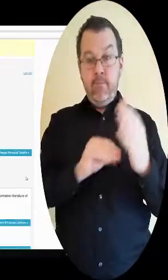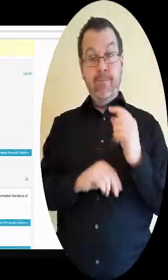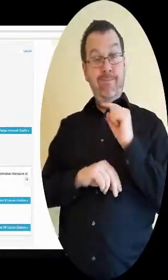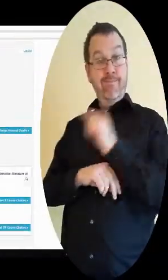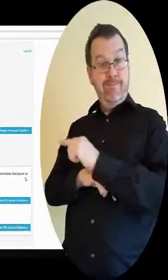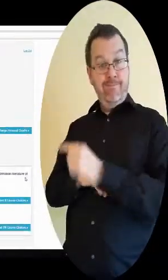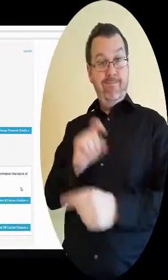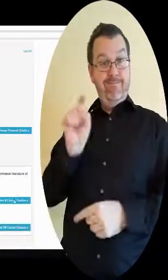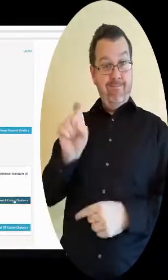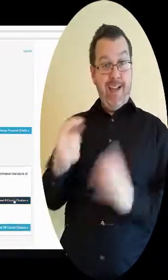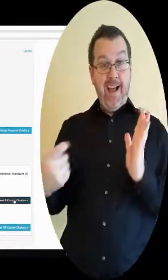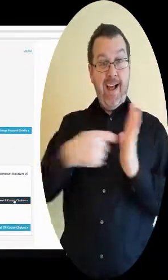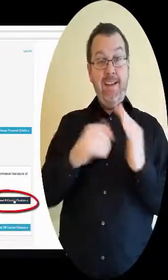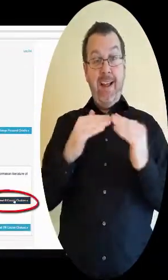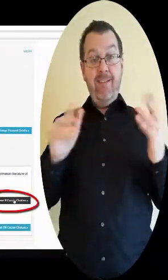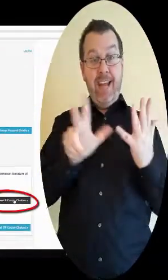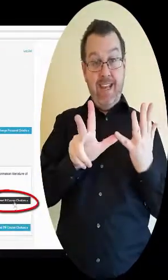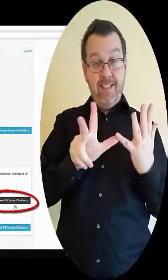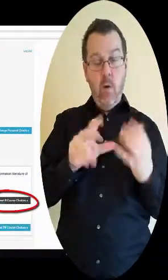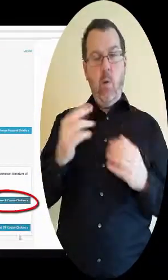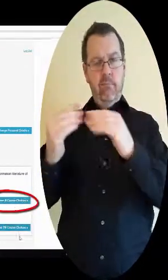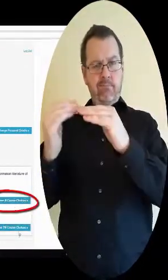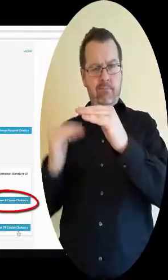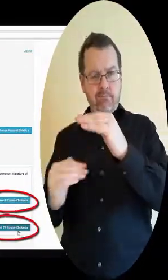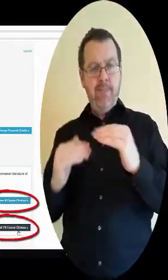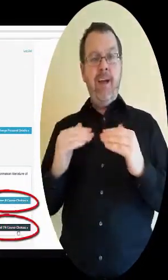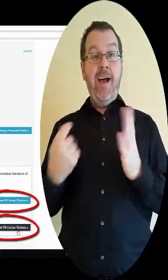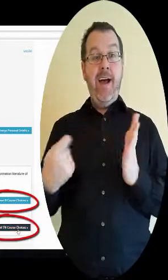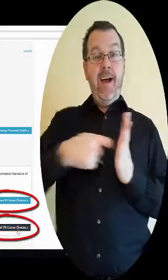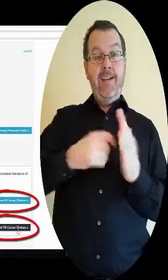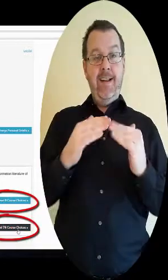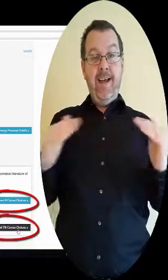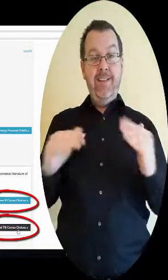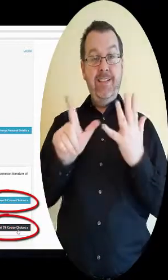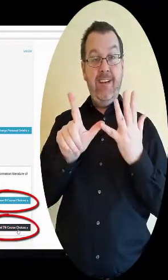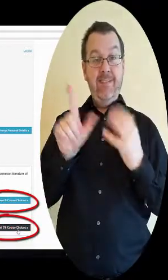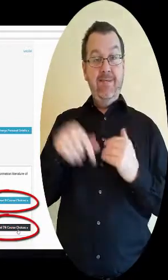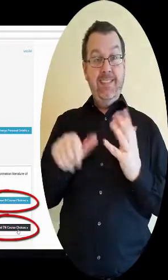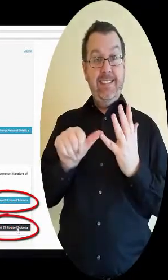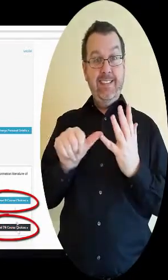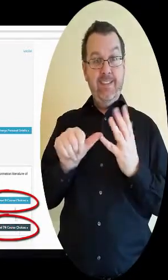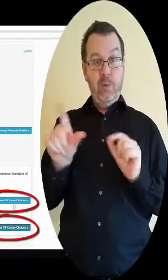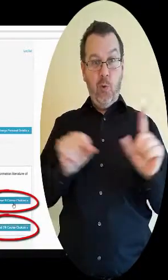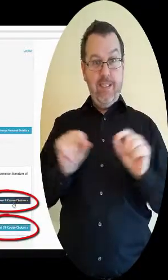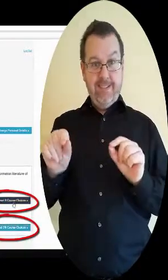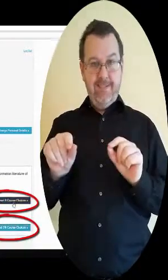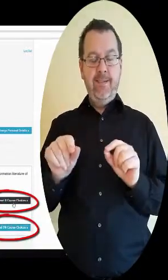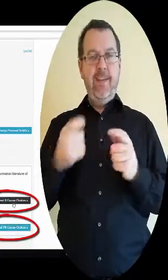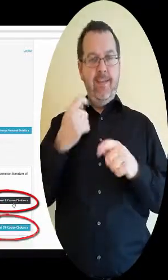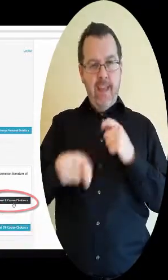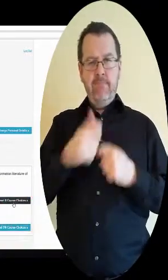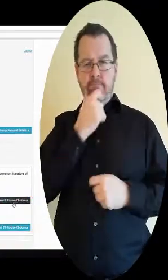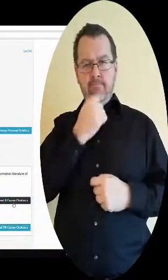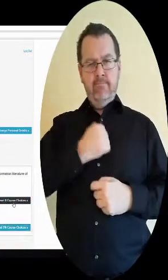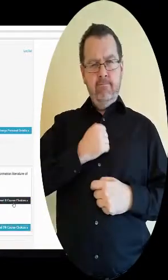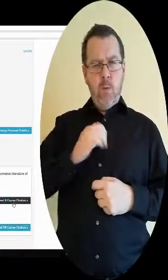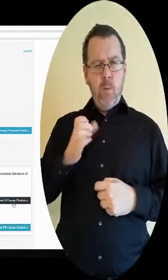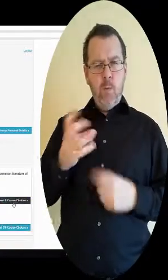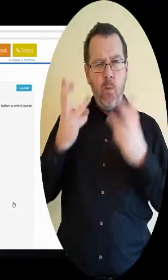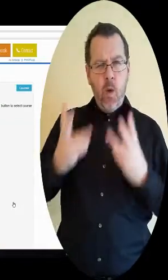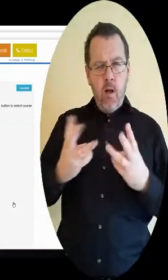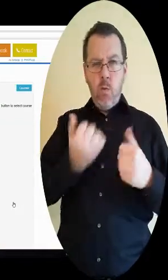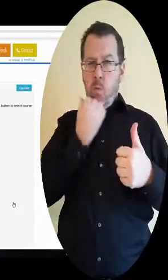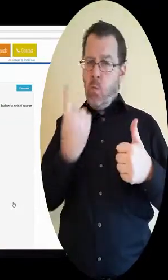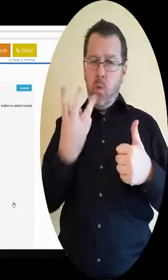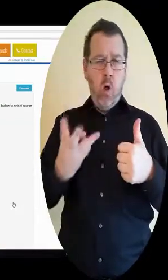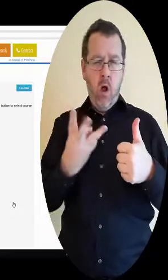to Add Level 8 Course Choices or Add Level 7 6 Course Choices. You will be asked to enter your